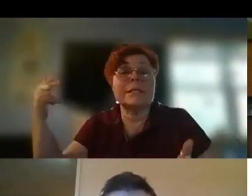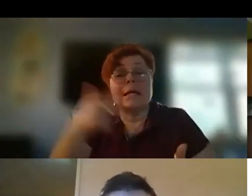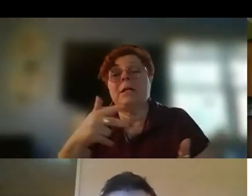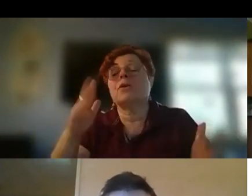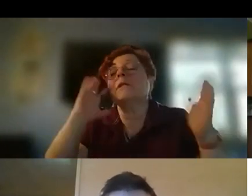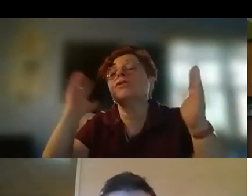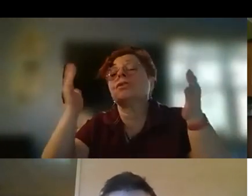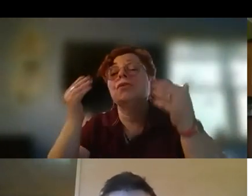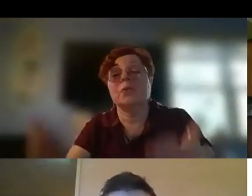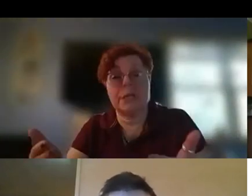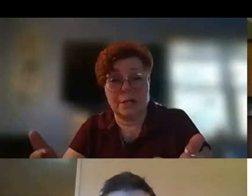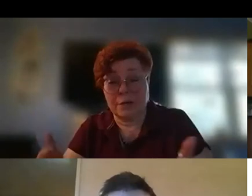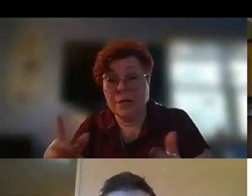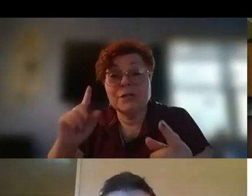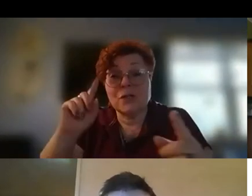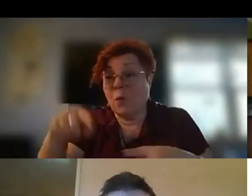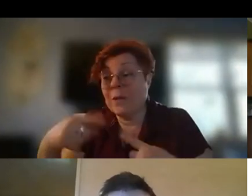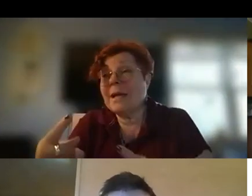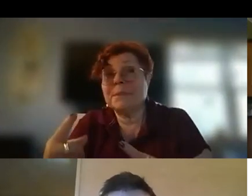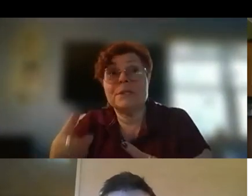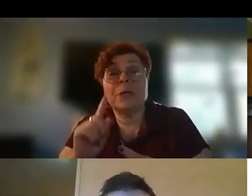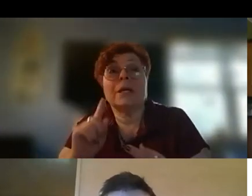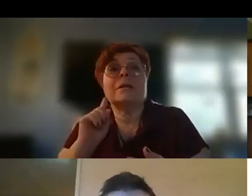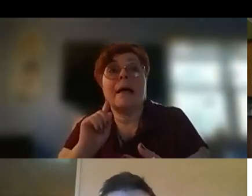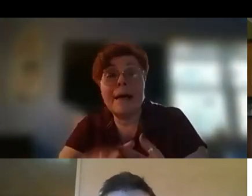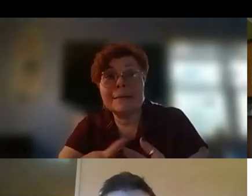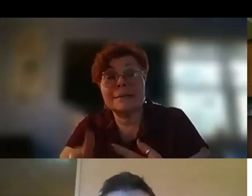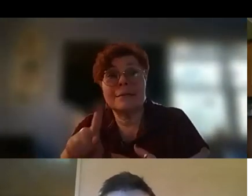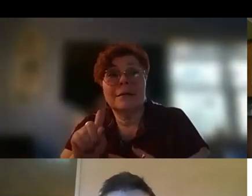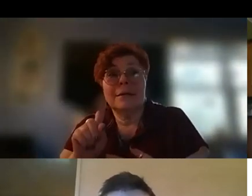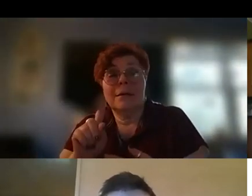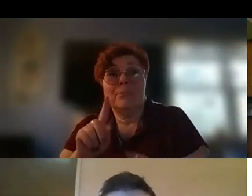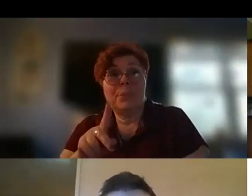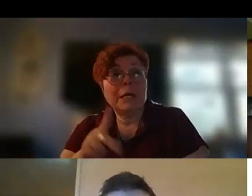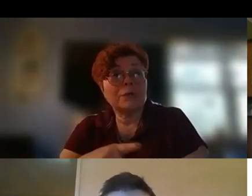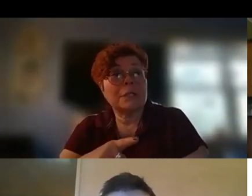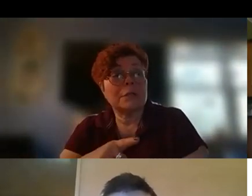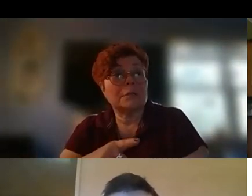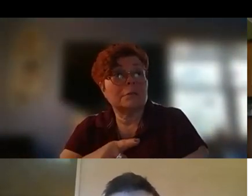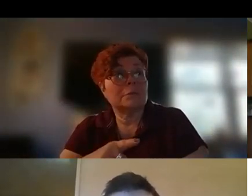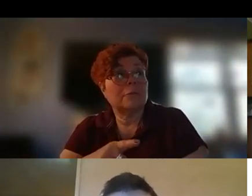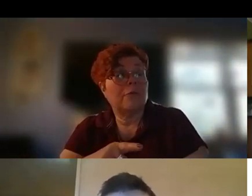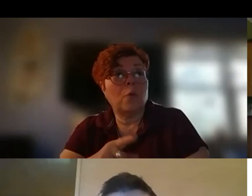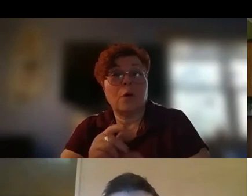get here. Let's just do it here. So we had been doing it at Pinkerton for. For,